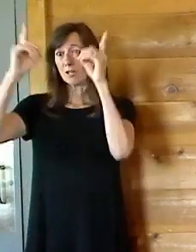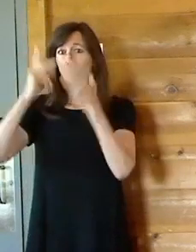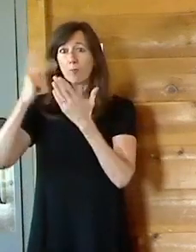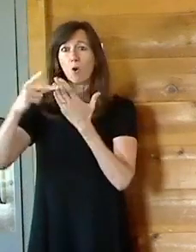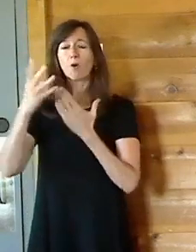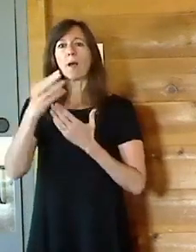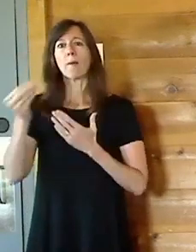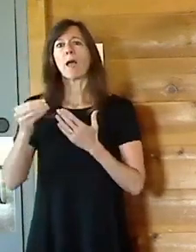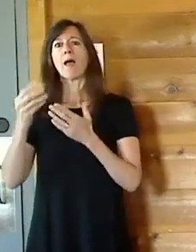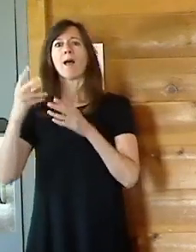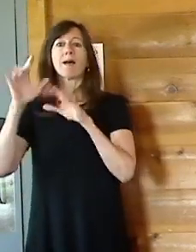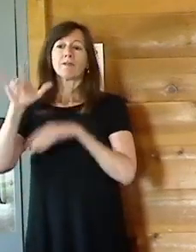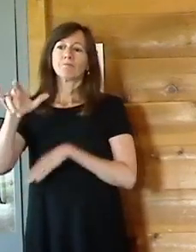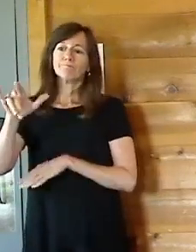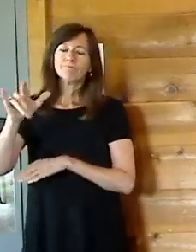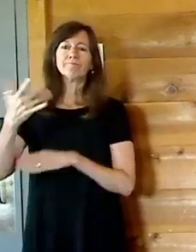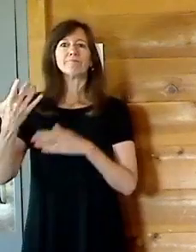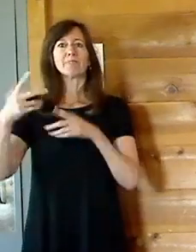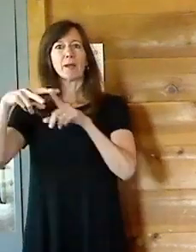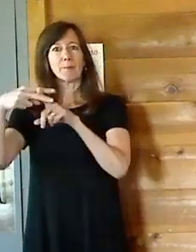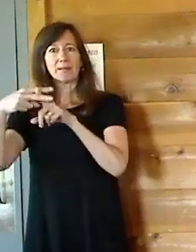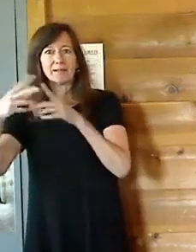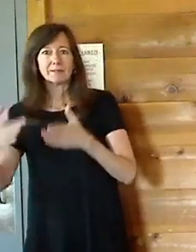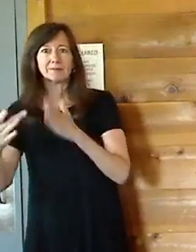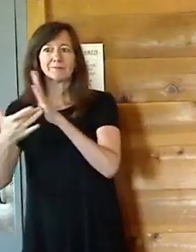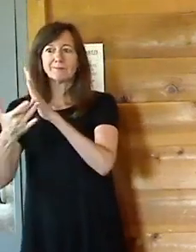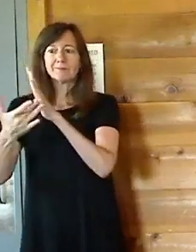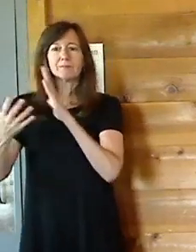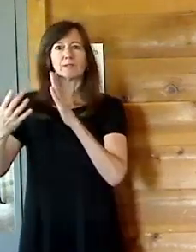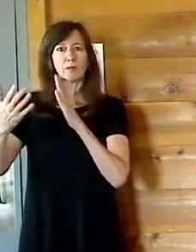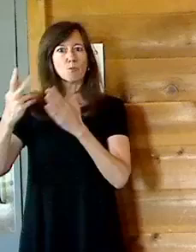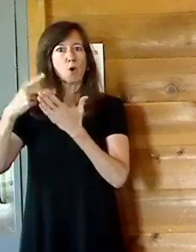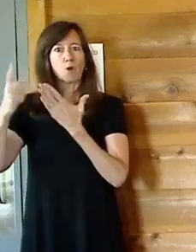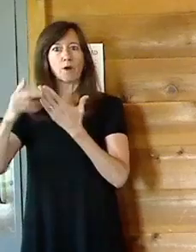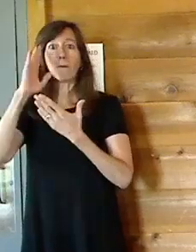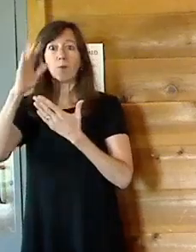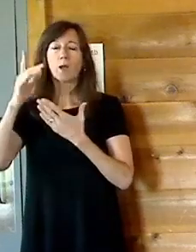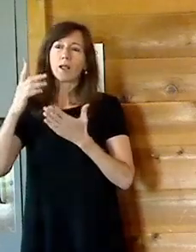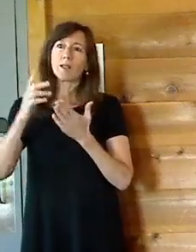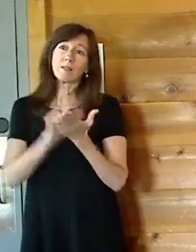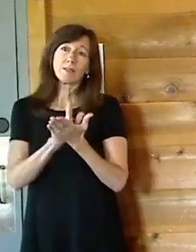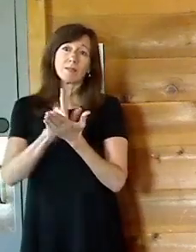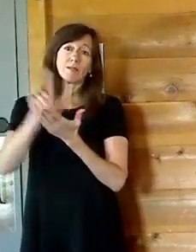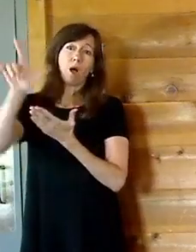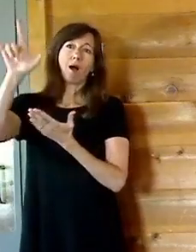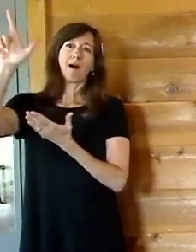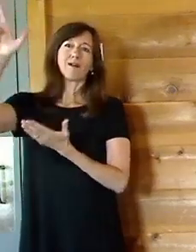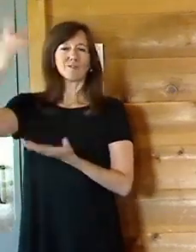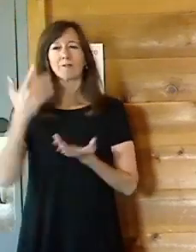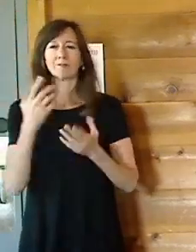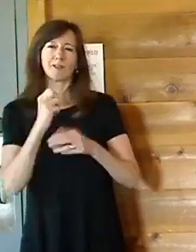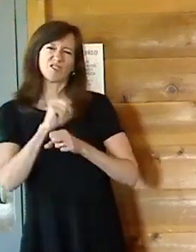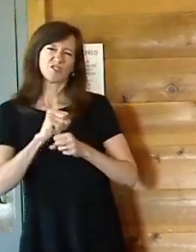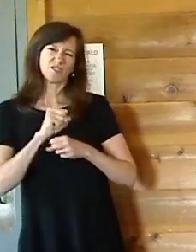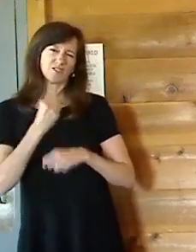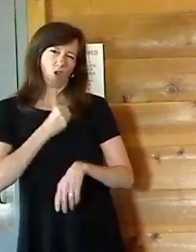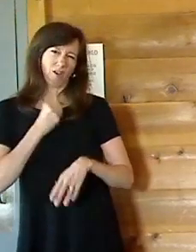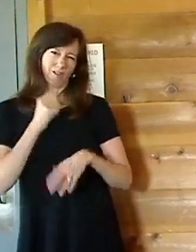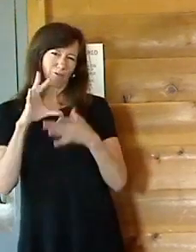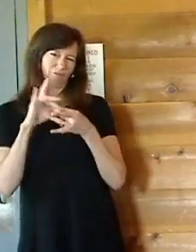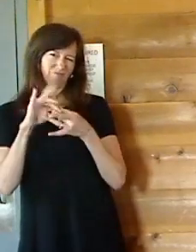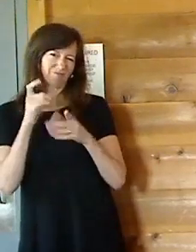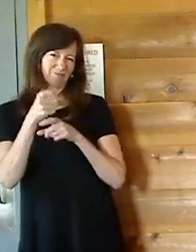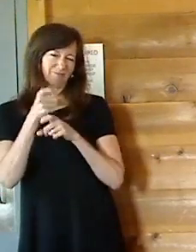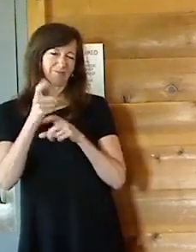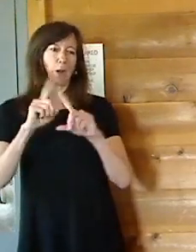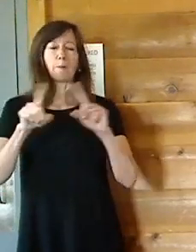technician mechanics program will launch, sorry for the word, take off, will take off in the